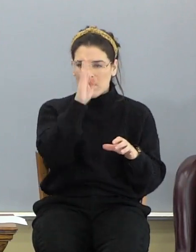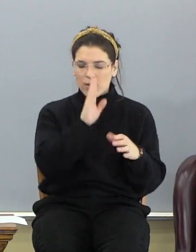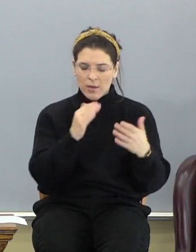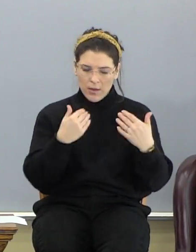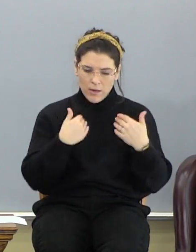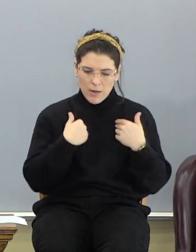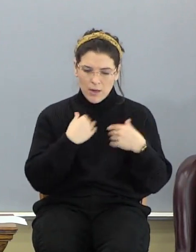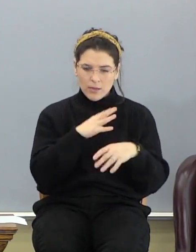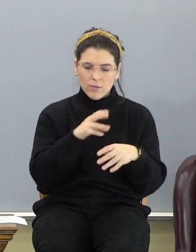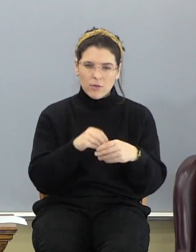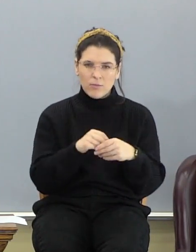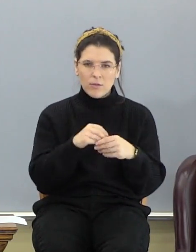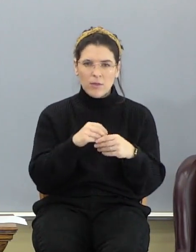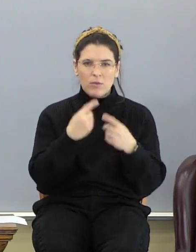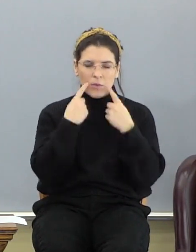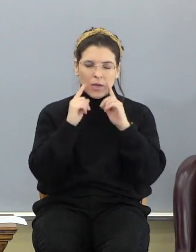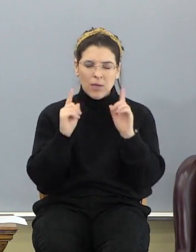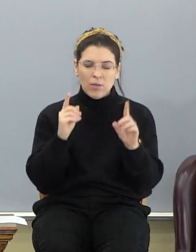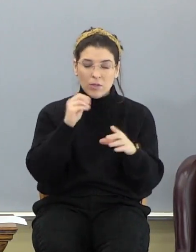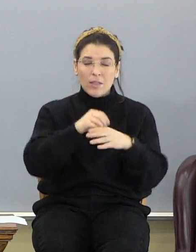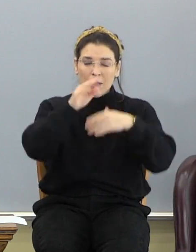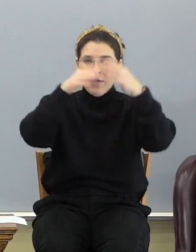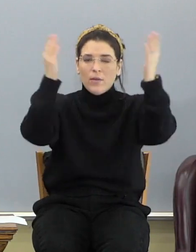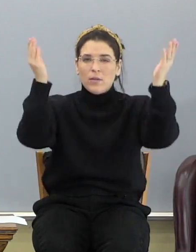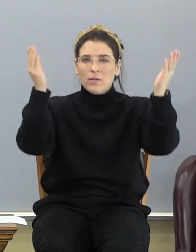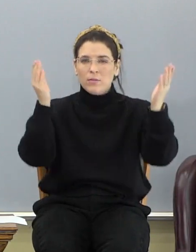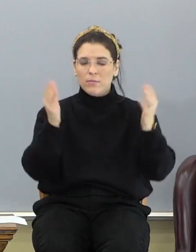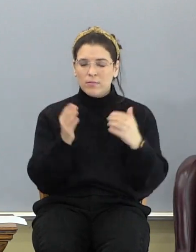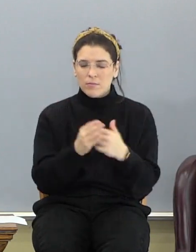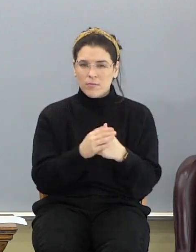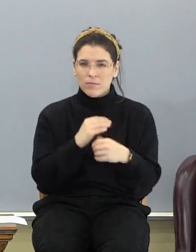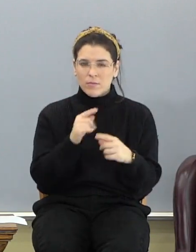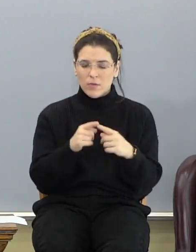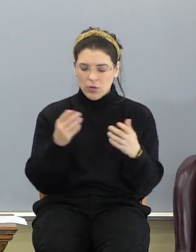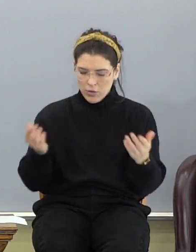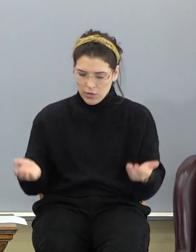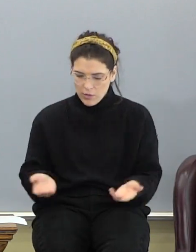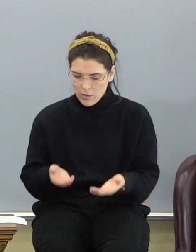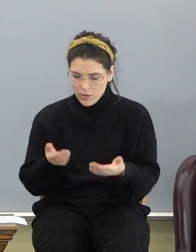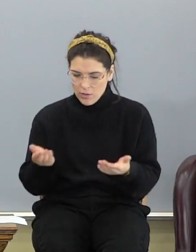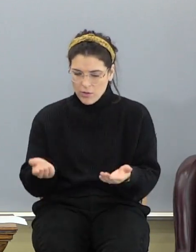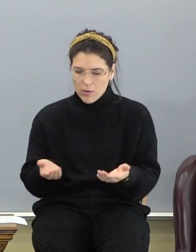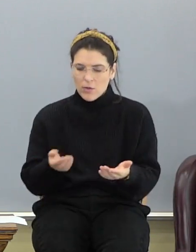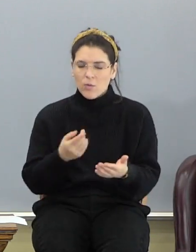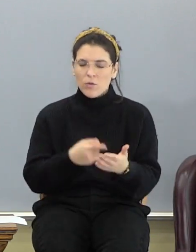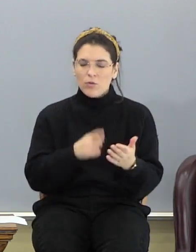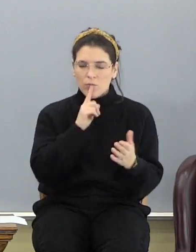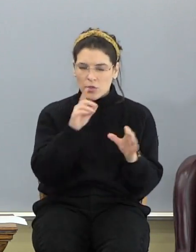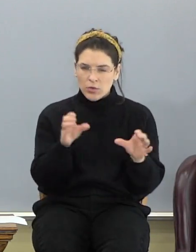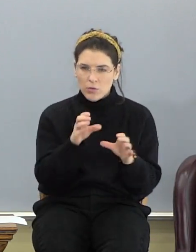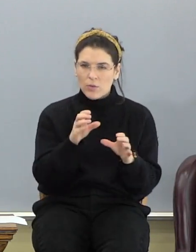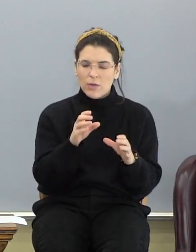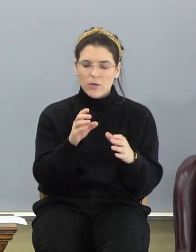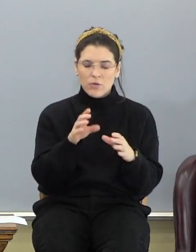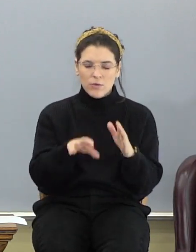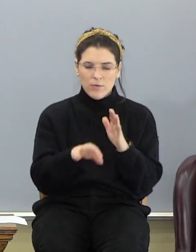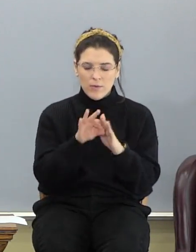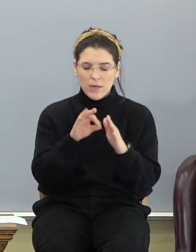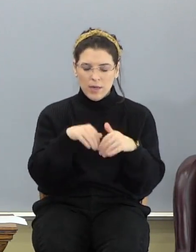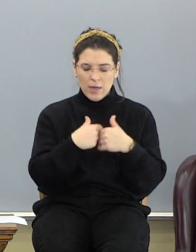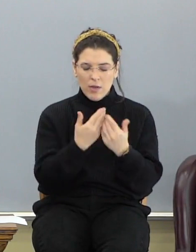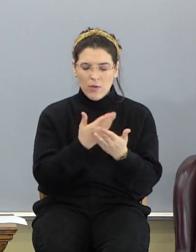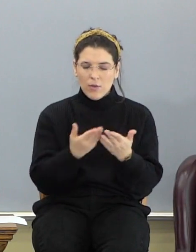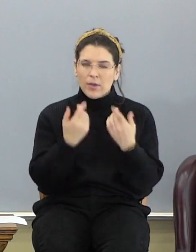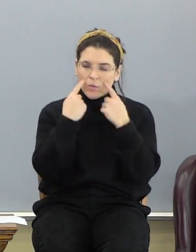has them participating with him to accomplish it in the heavens. So when you come down here, really what you're doing down here is you're discovering how things